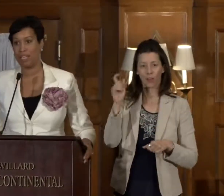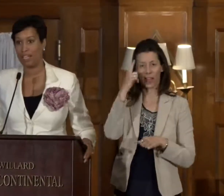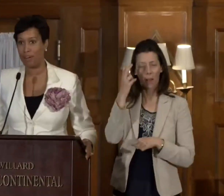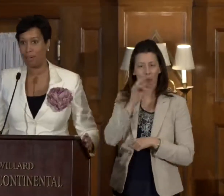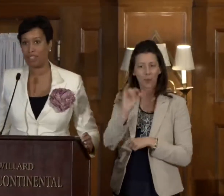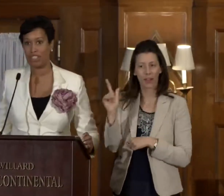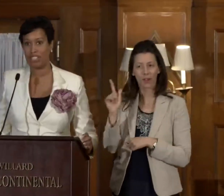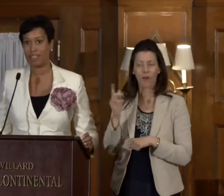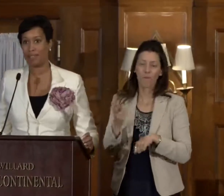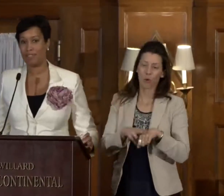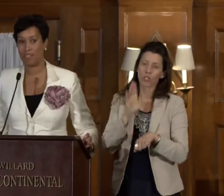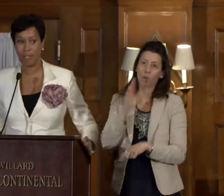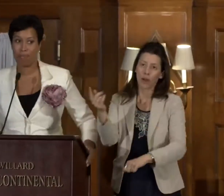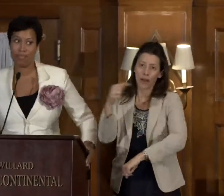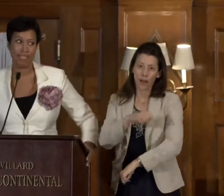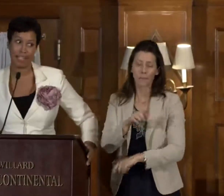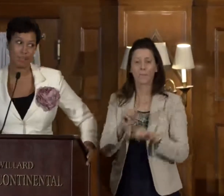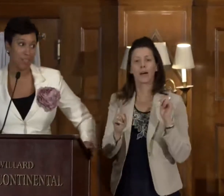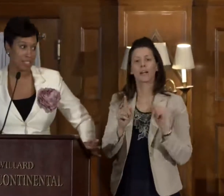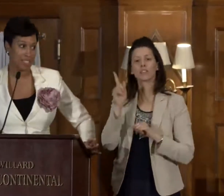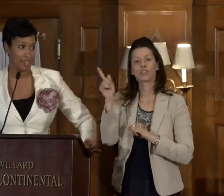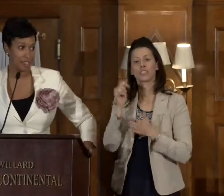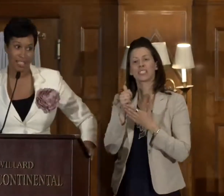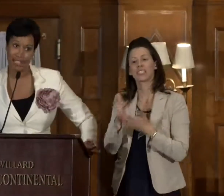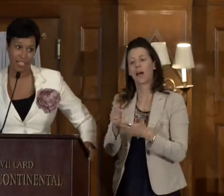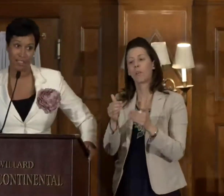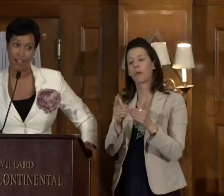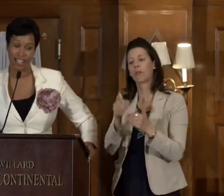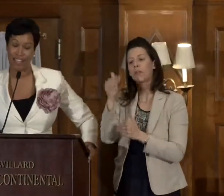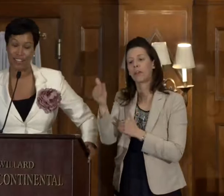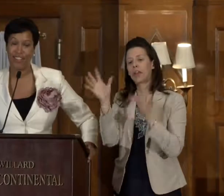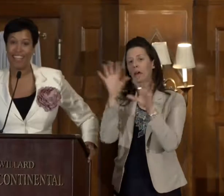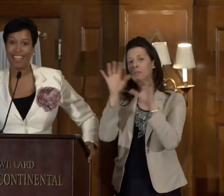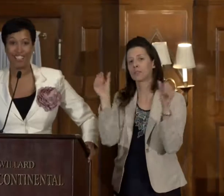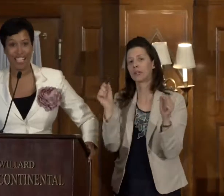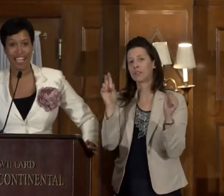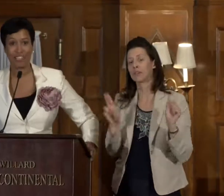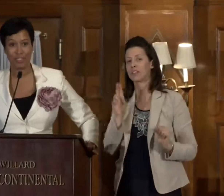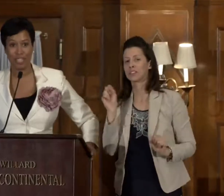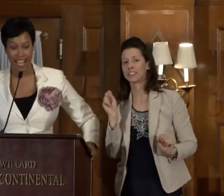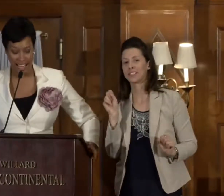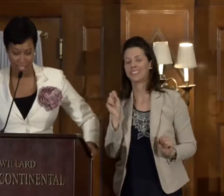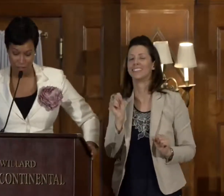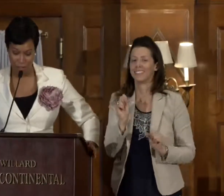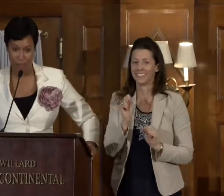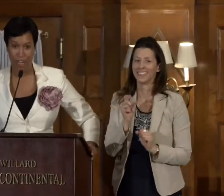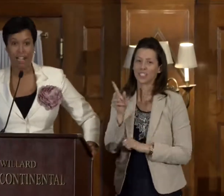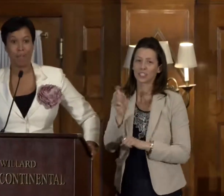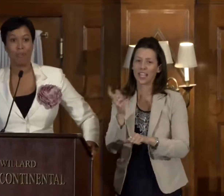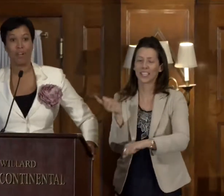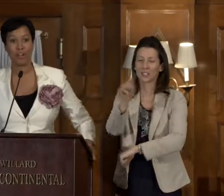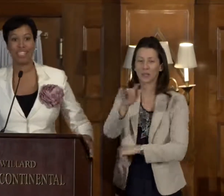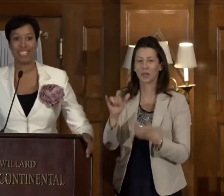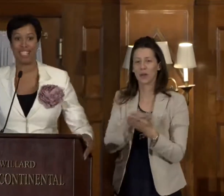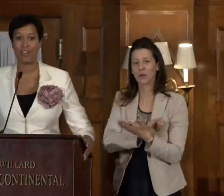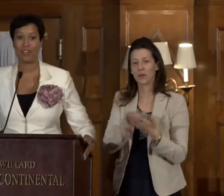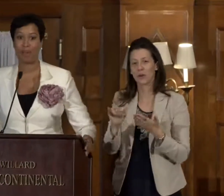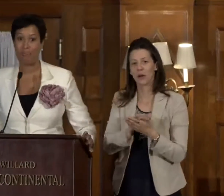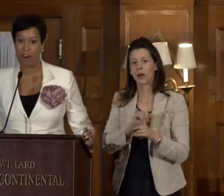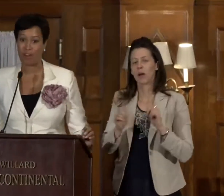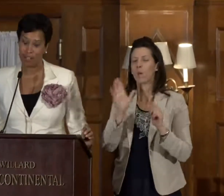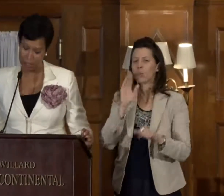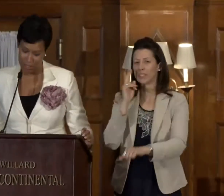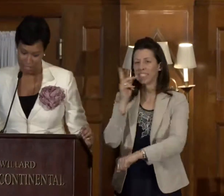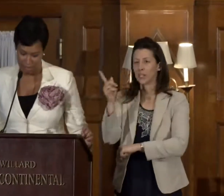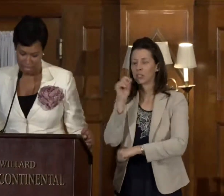course, be here, but she's helping the next president of the United States right now, and she had to do that in New York. But we're going to see